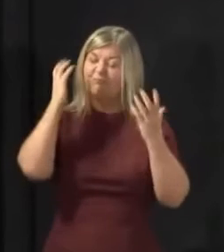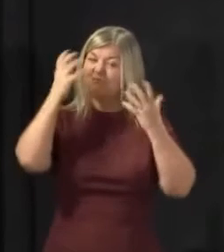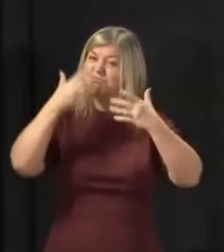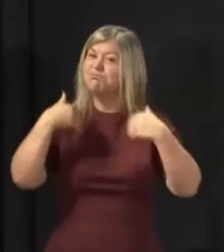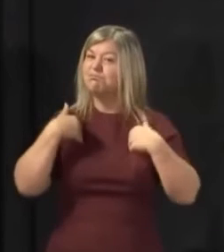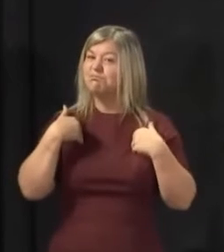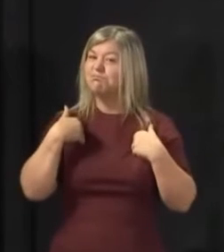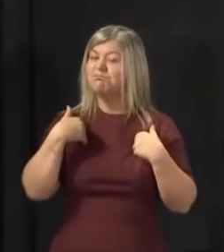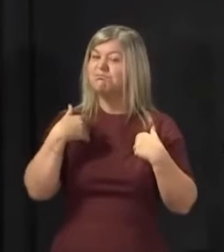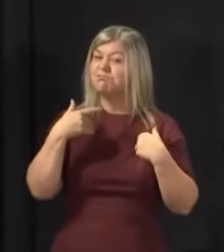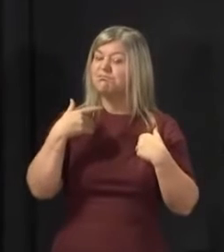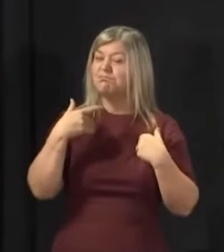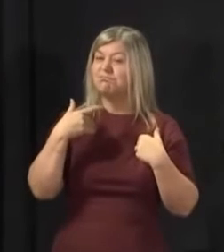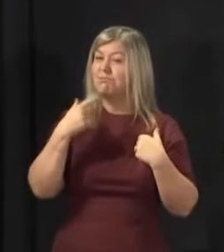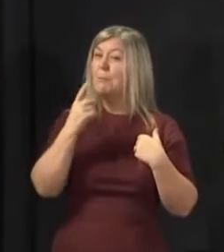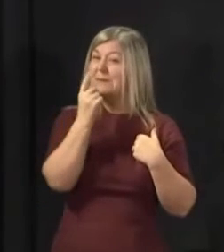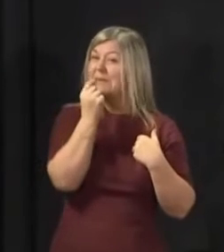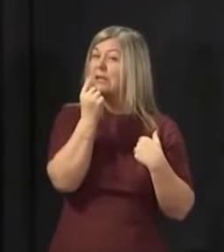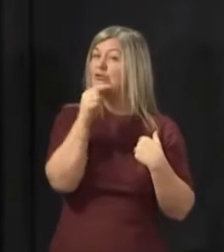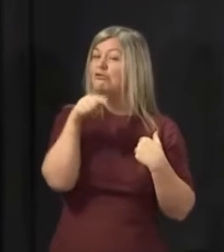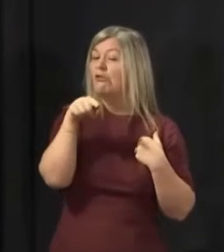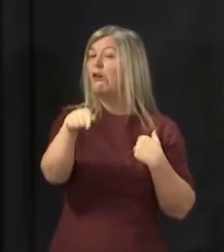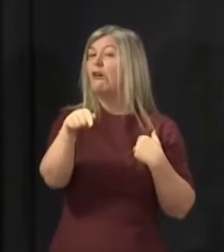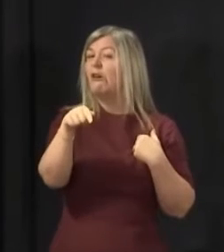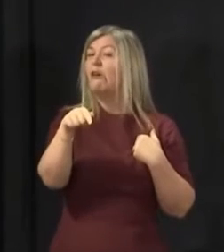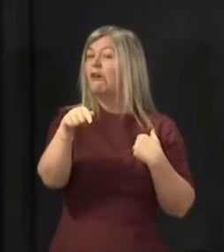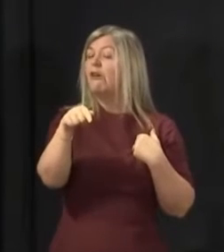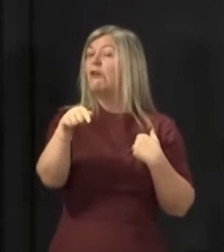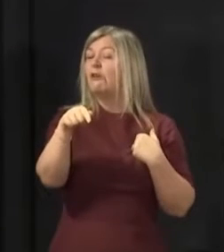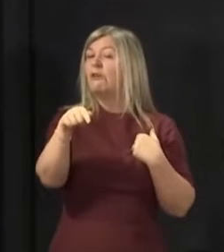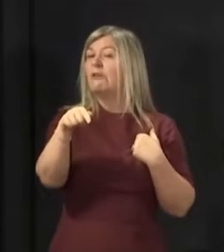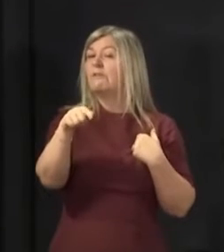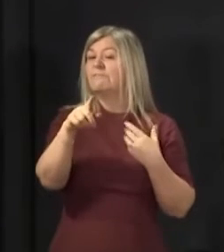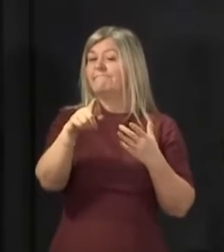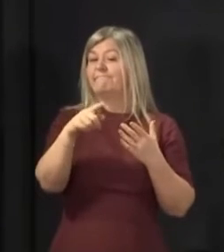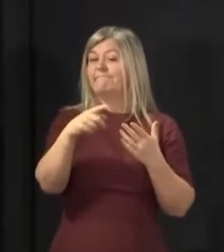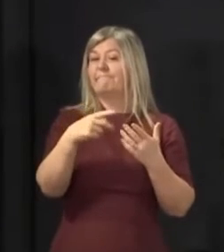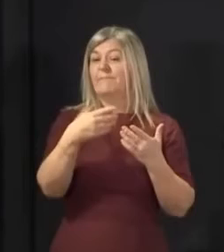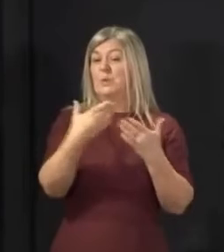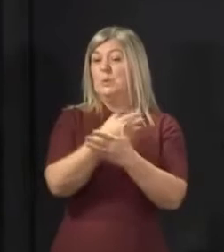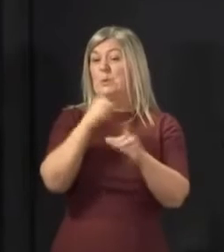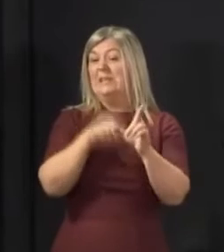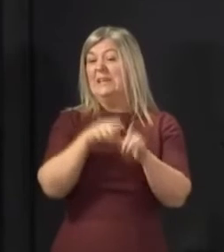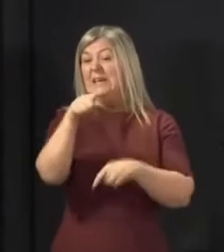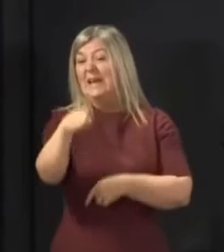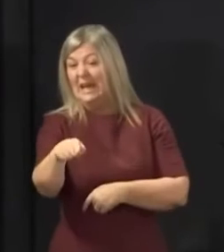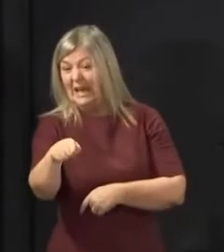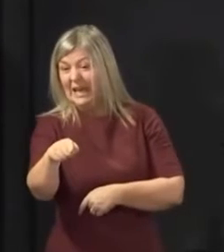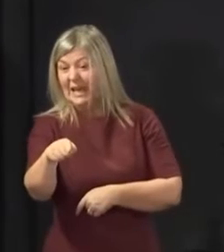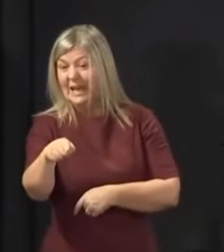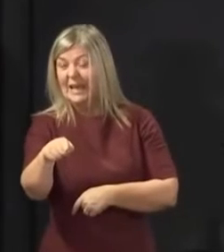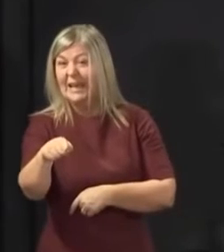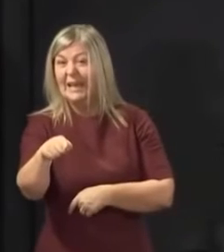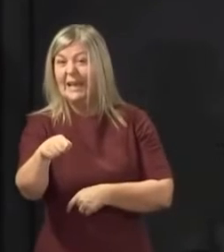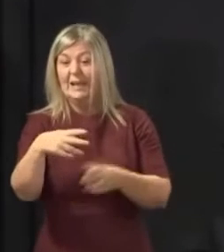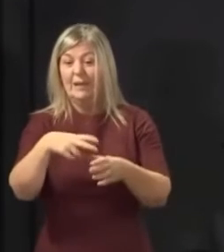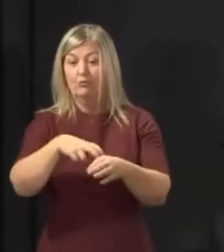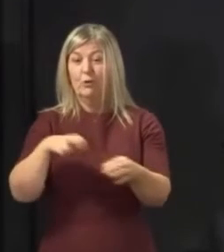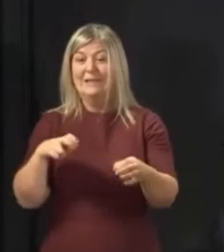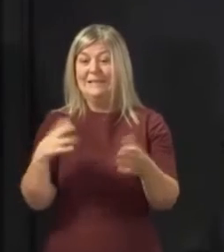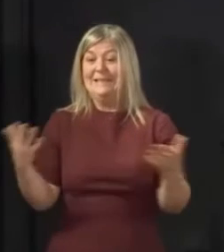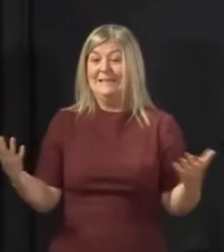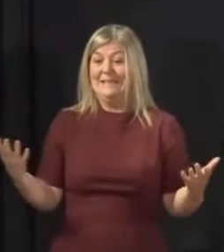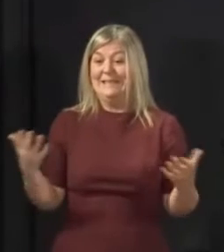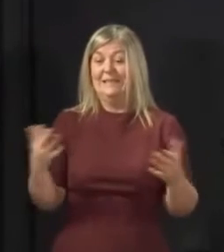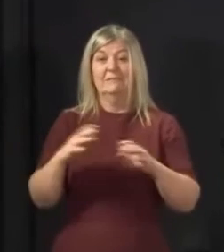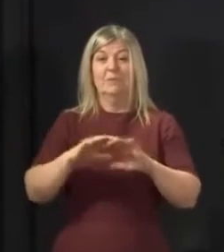people are right now, about the prospect of the transition period ending at the end of the year with no trade deal agreed between the UK